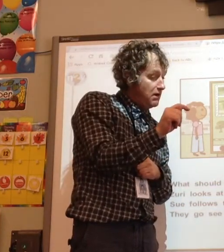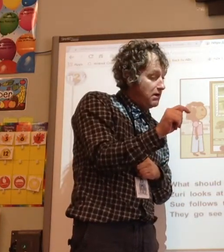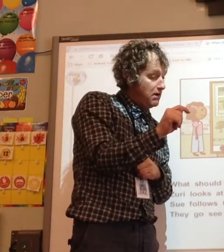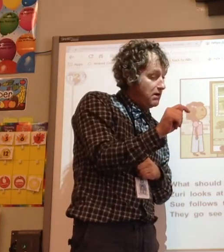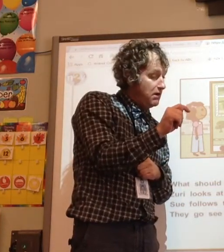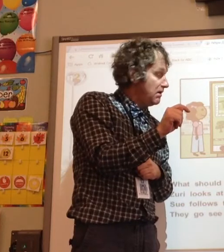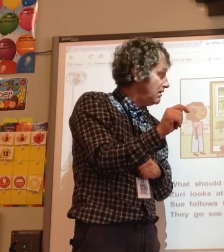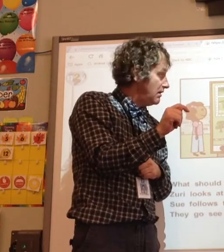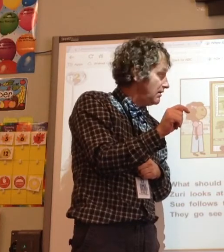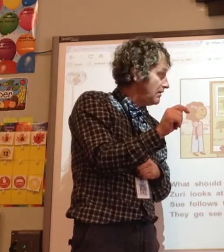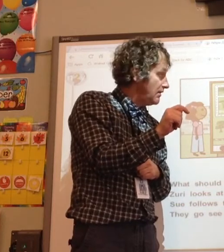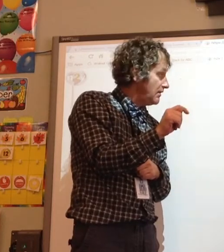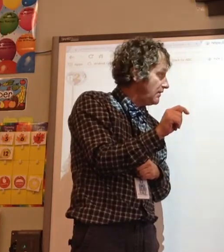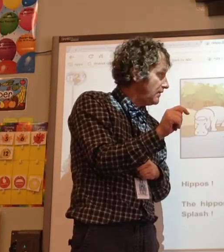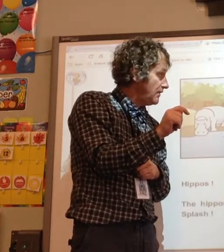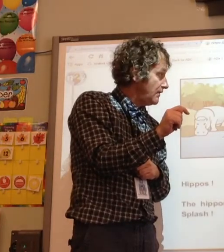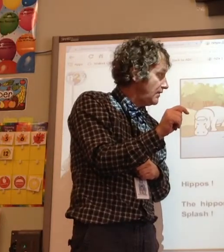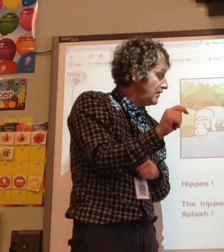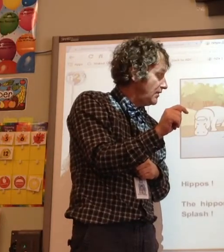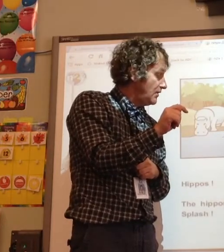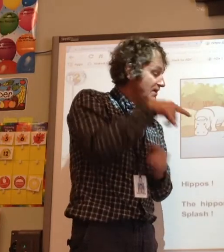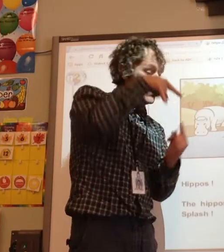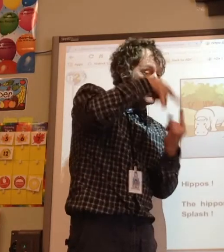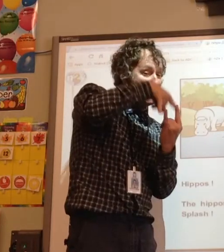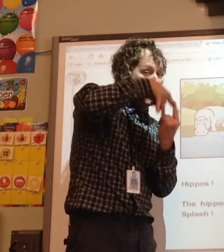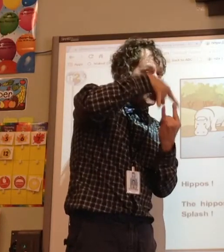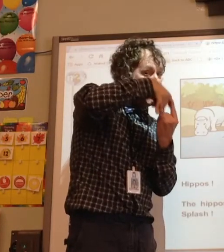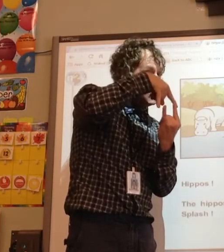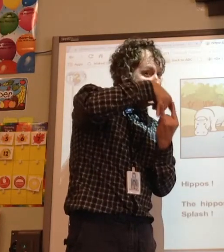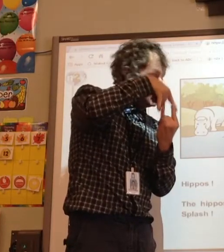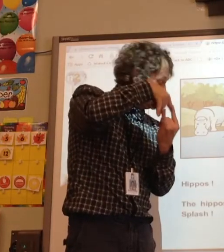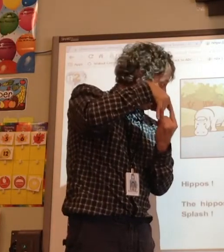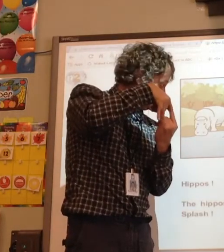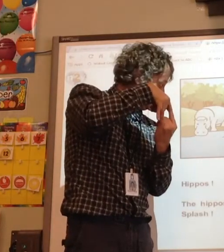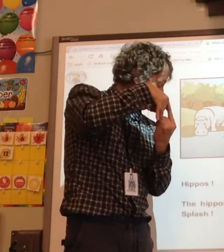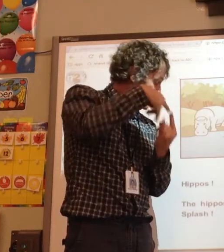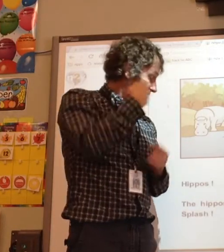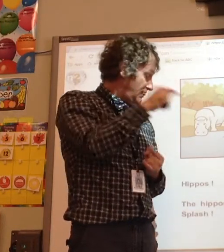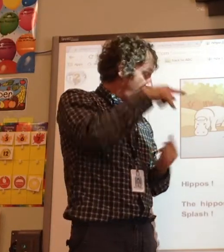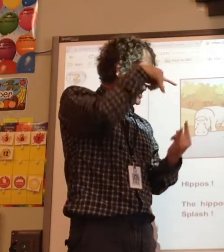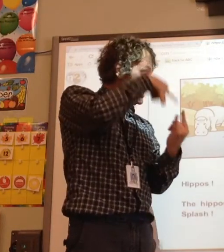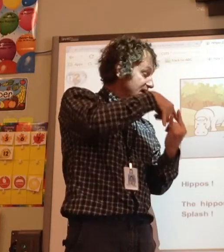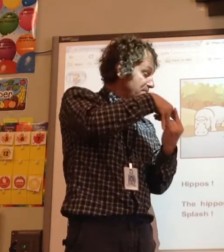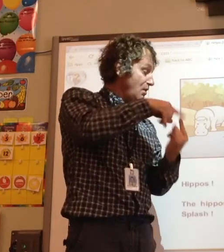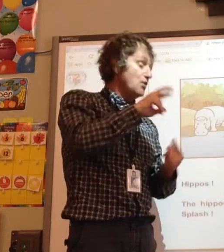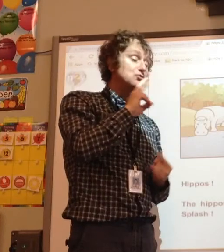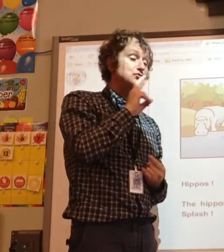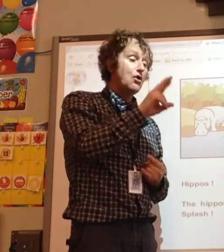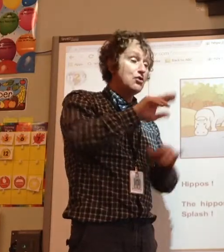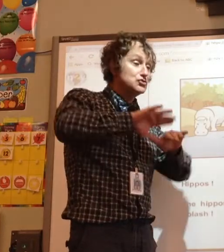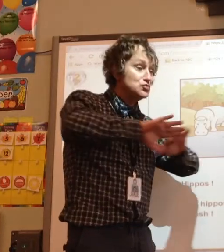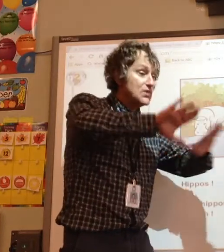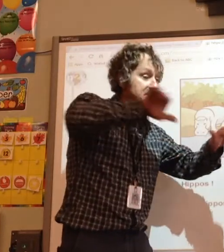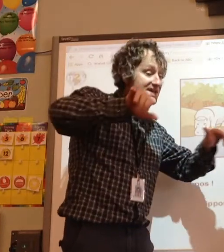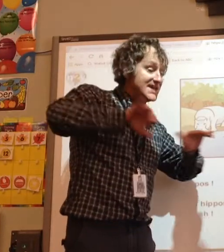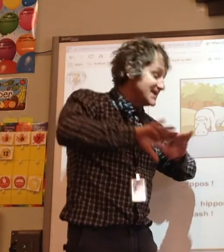hippos. The hippos are swimming.